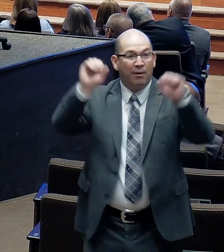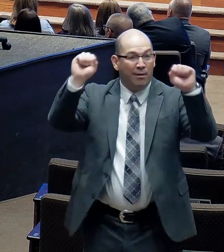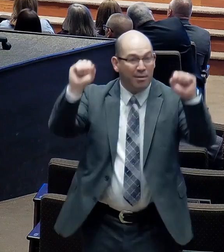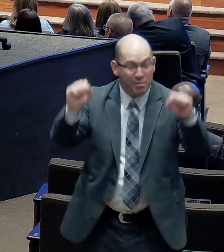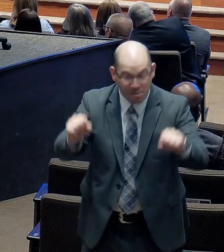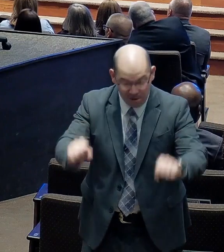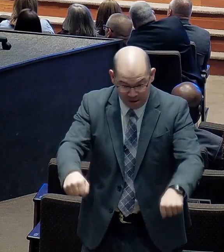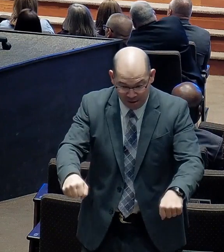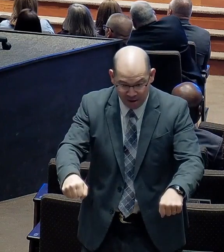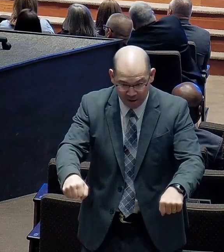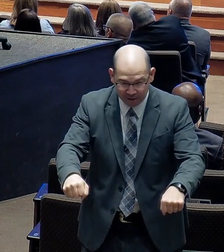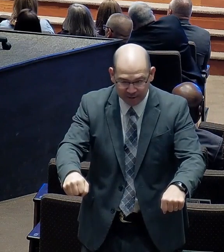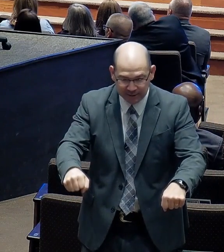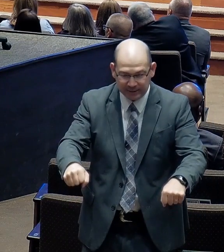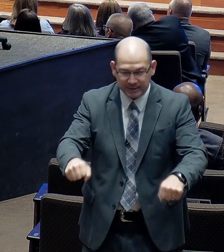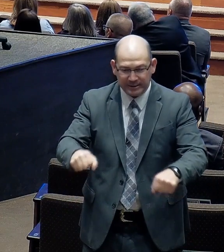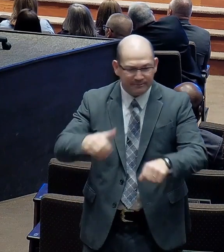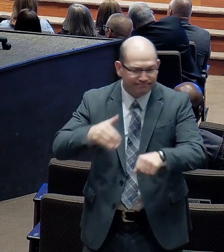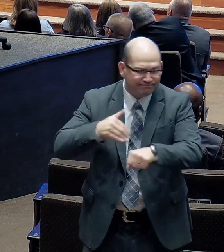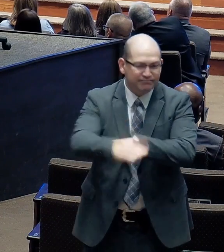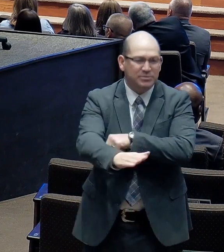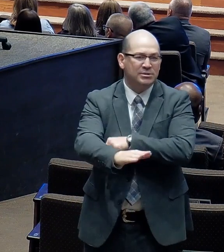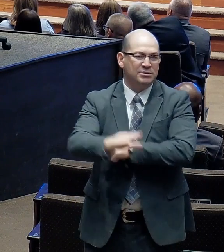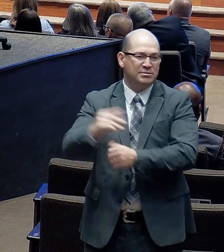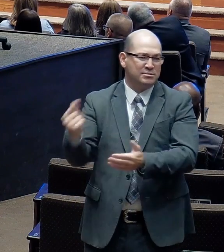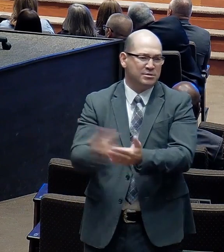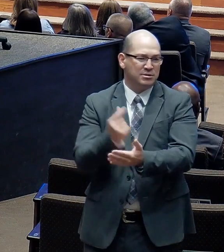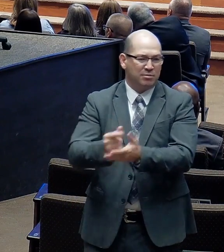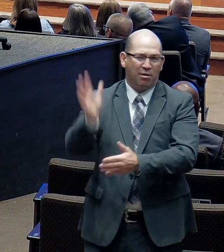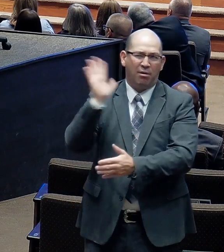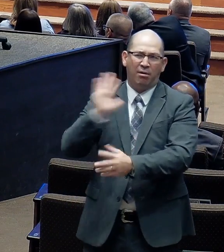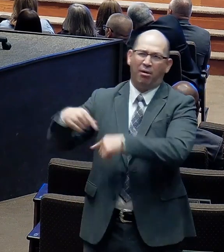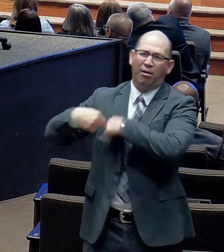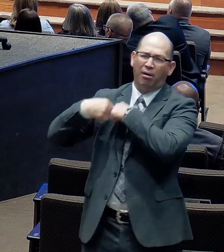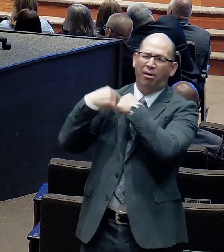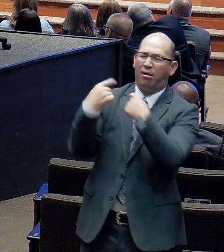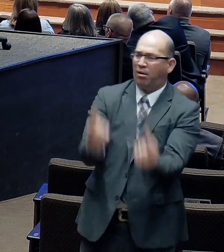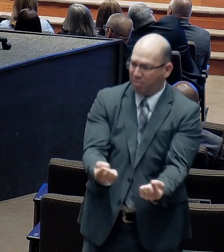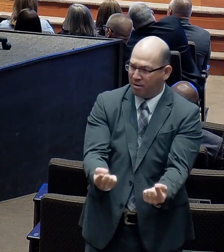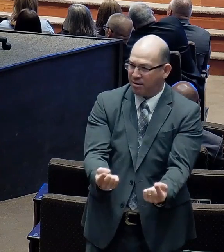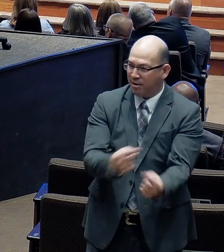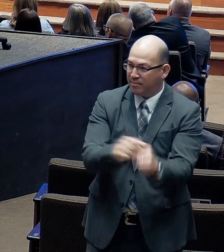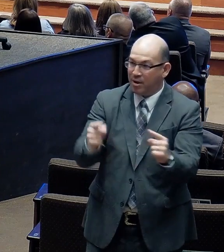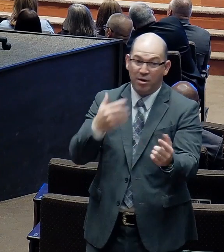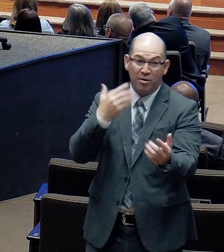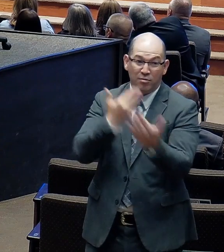church. That has had a great passion. But a church. That has a great. Future.